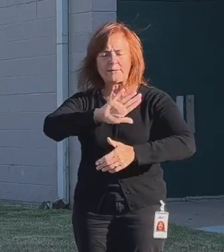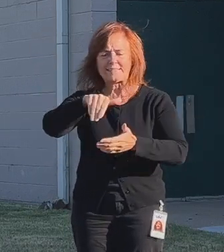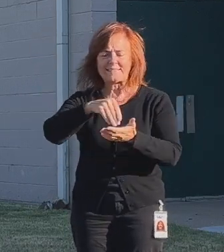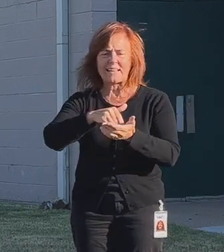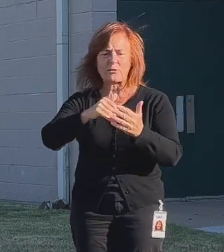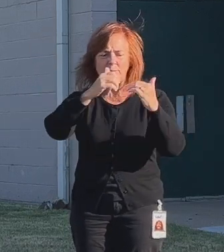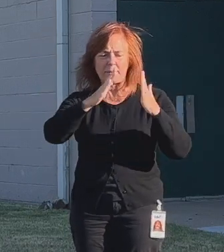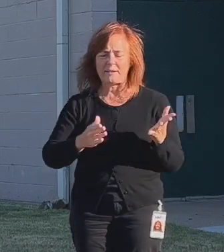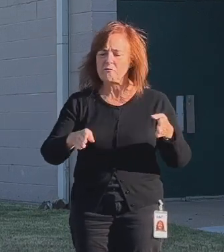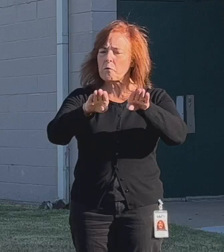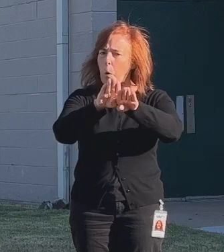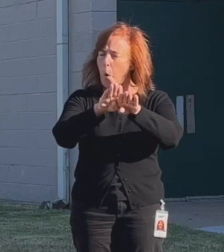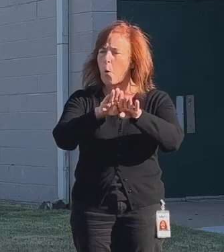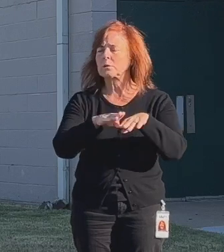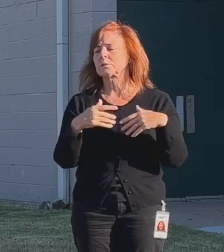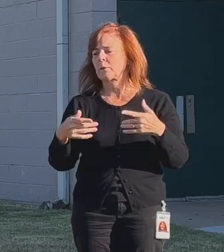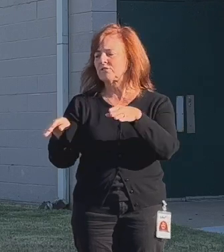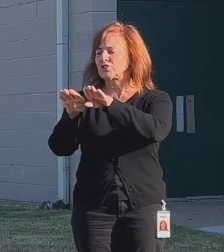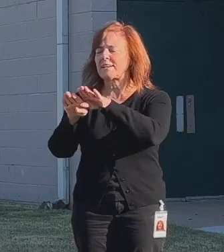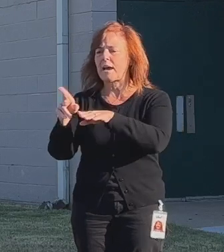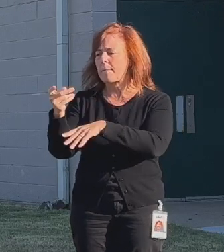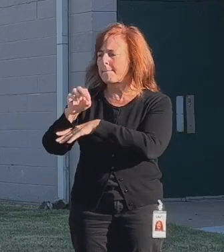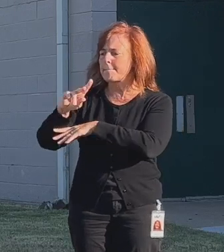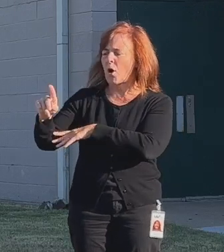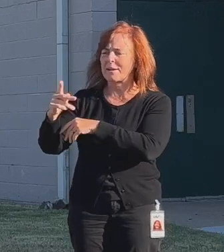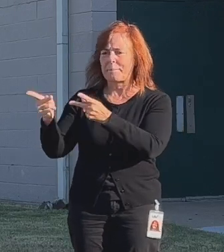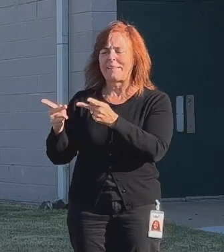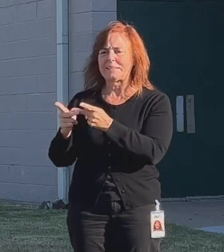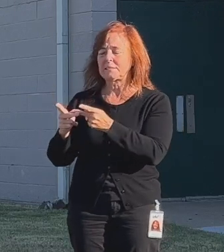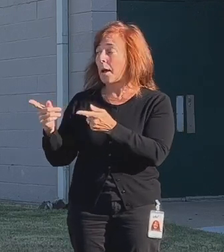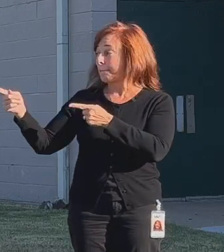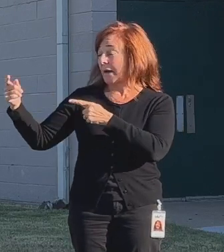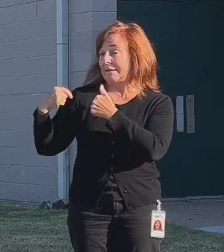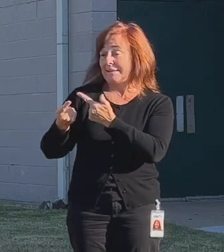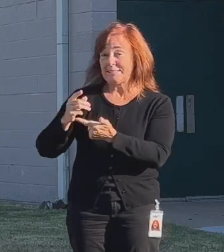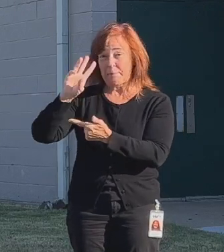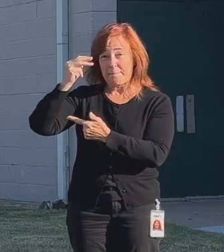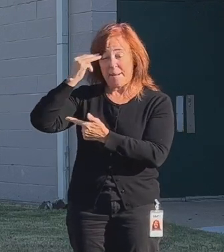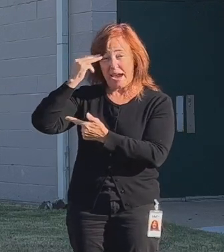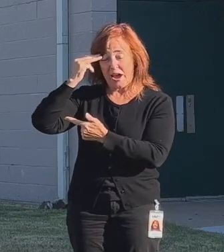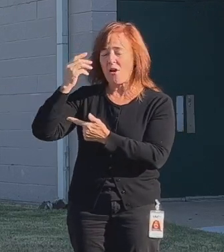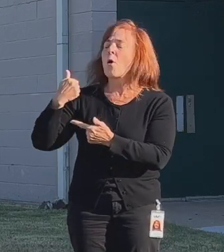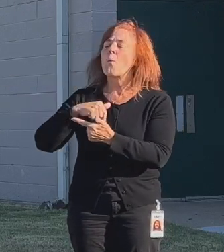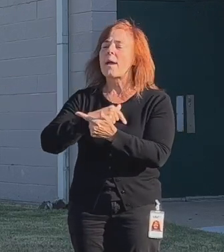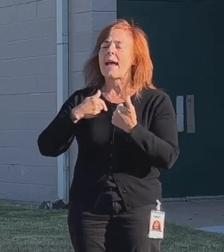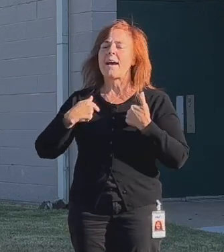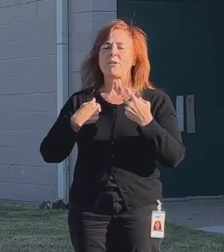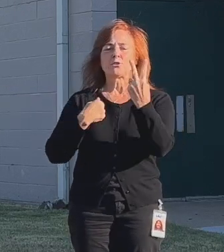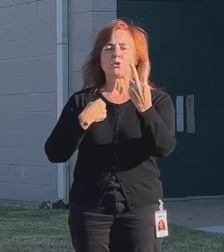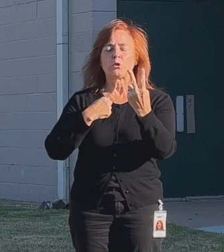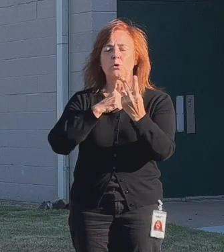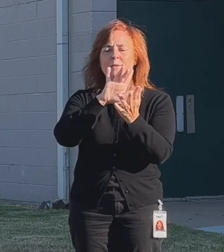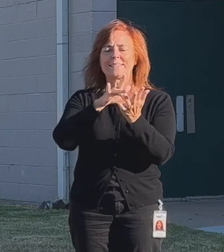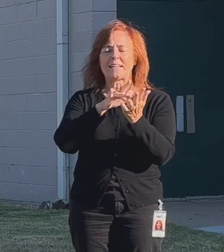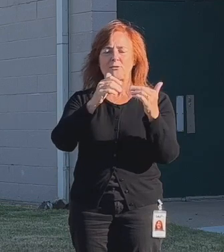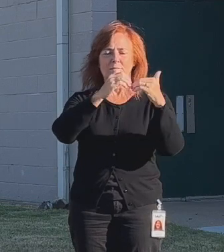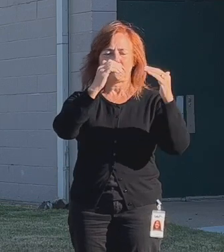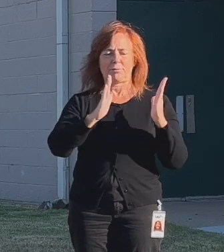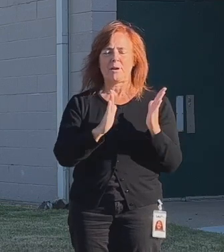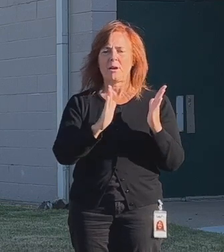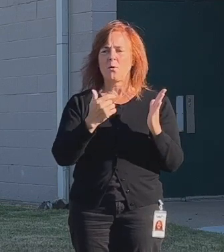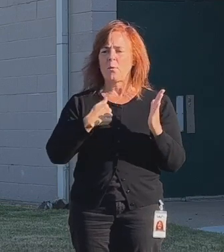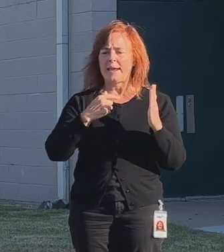have closed things, we have shut down park amenities. Since he's been mayor, we have two centers that, when we came